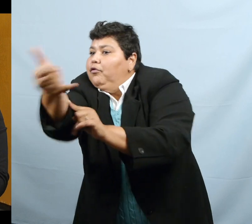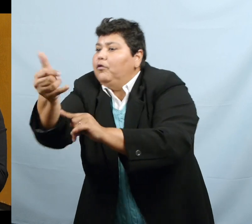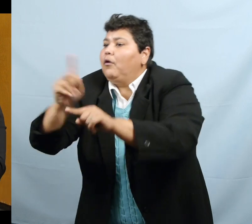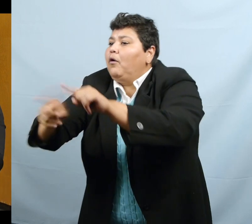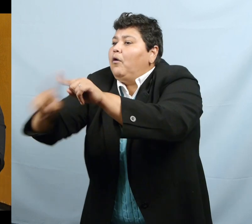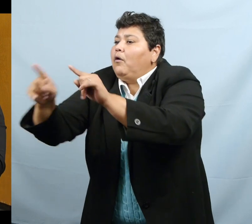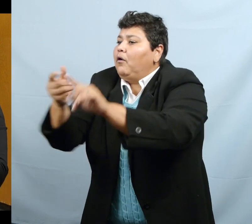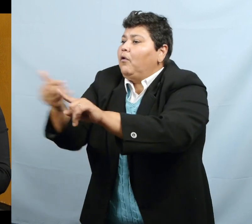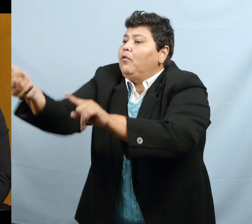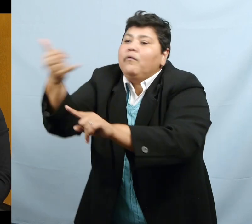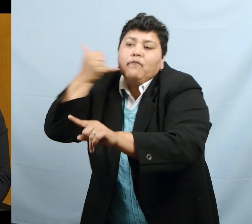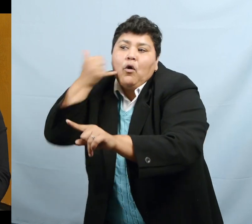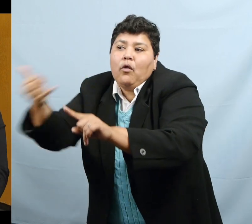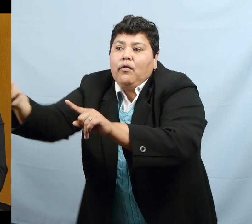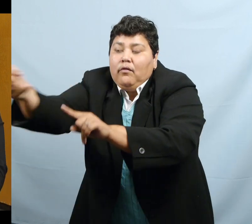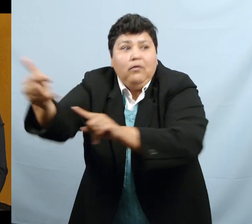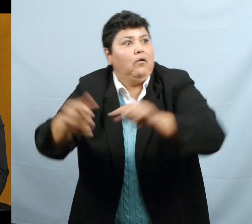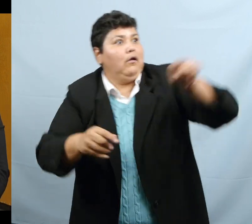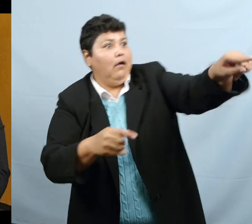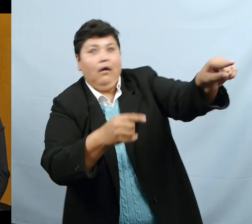And not having a team for it.